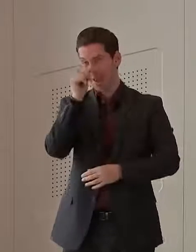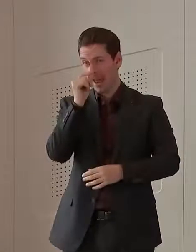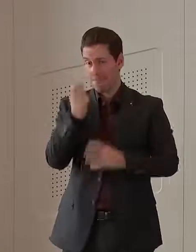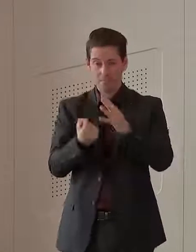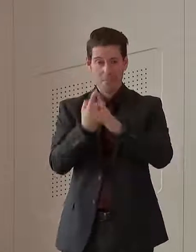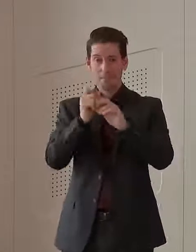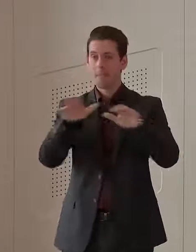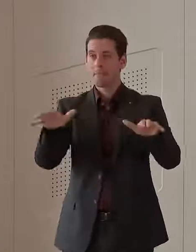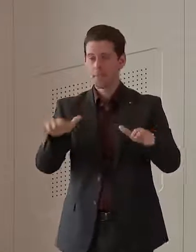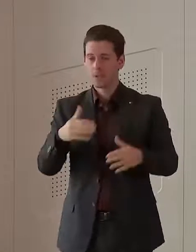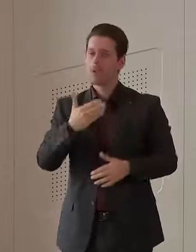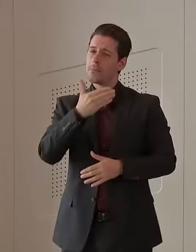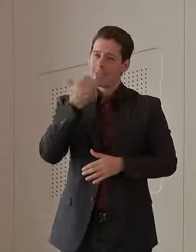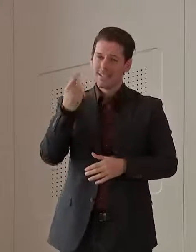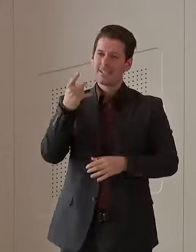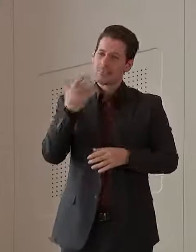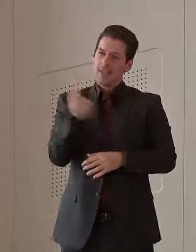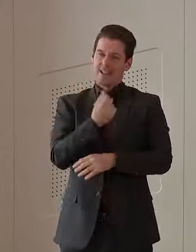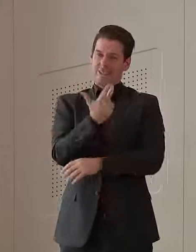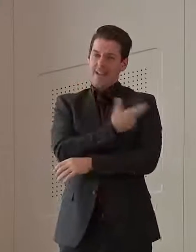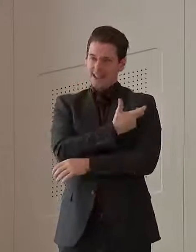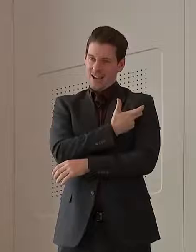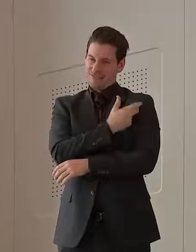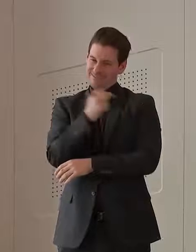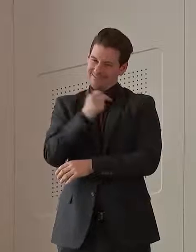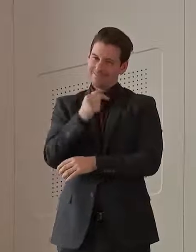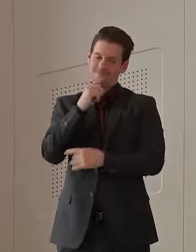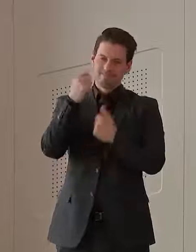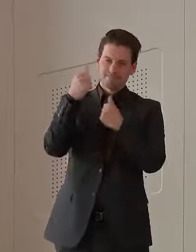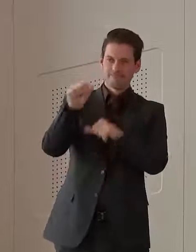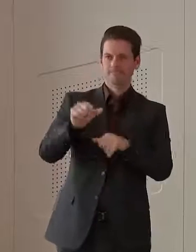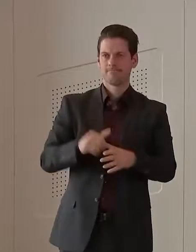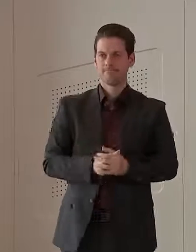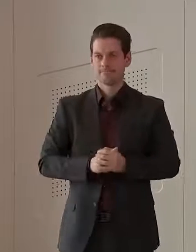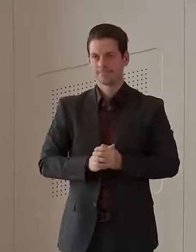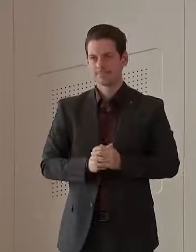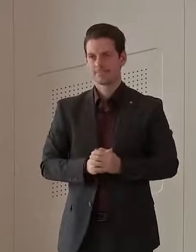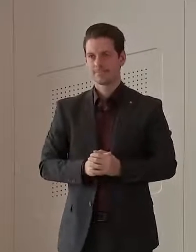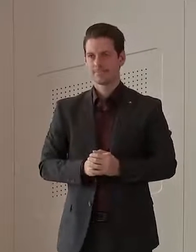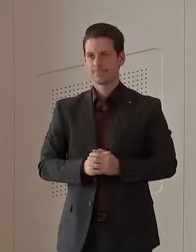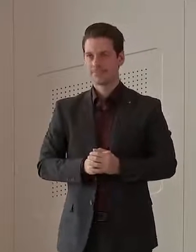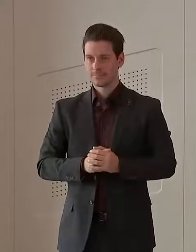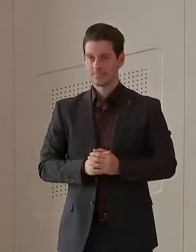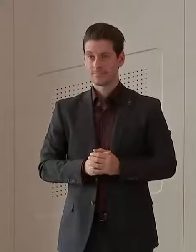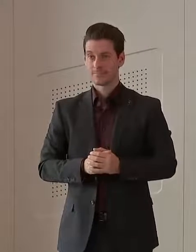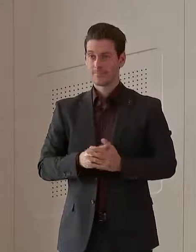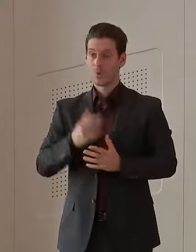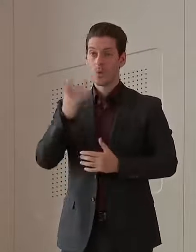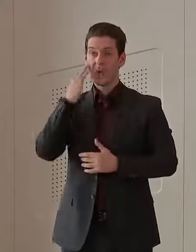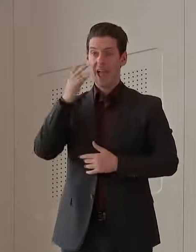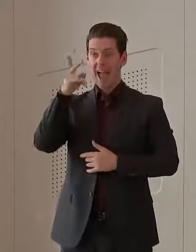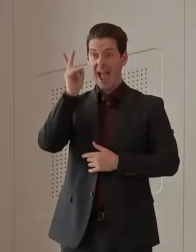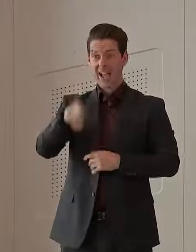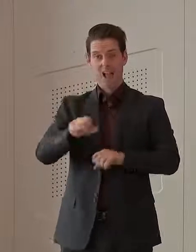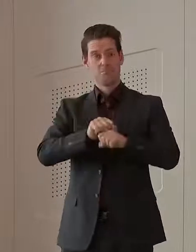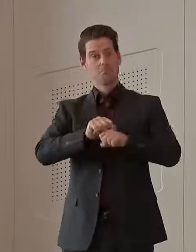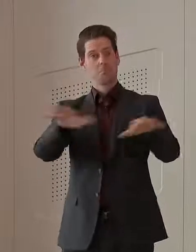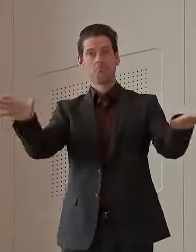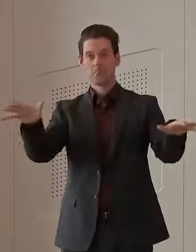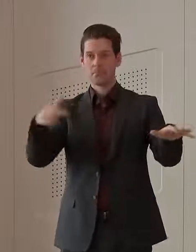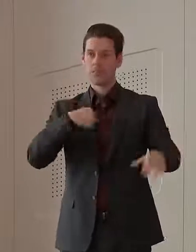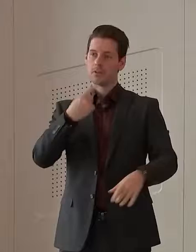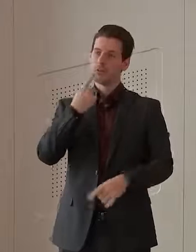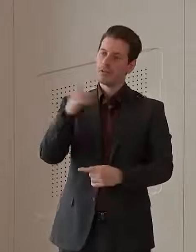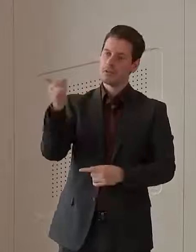please come and get vaccinated. It's really, really important. I don't want to be standing up here when we've got an outbreak saying now's the time to get